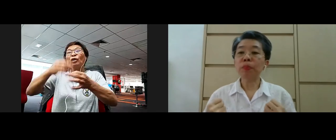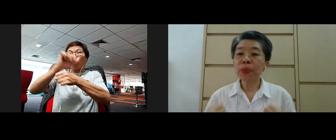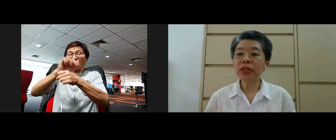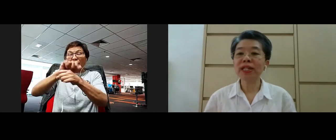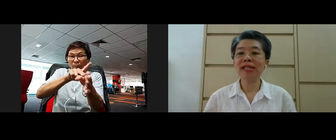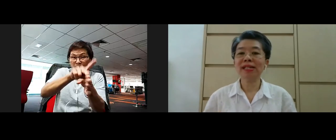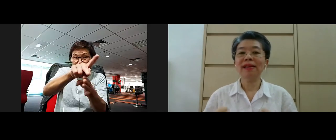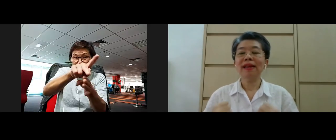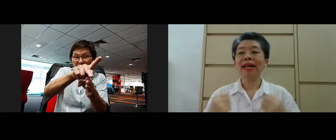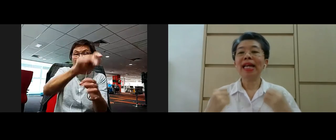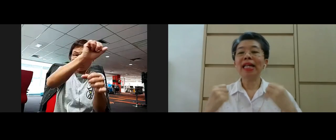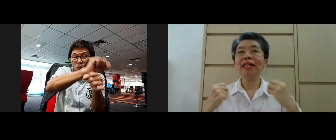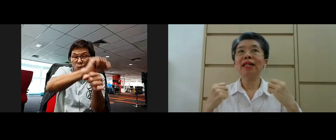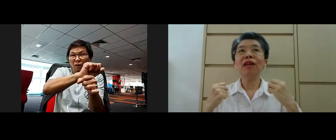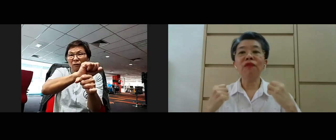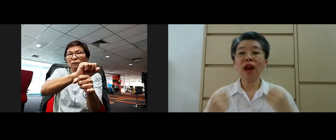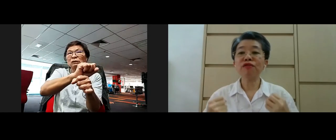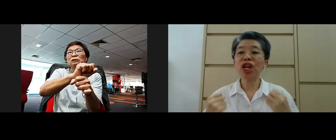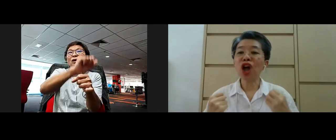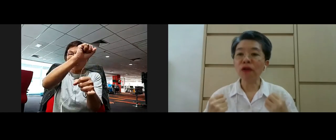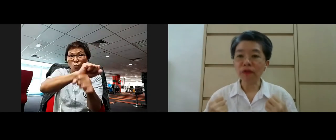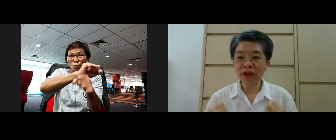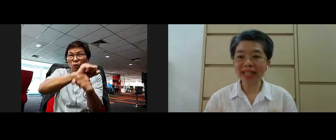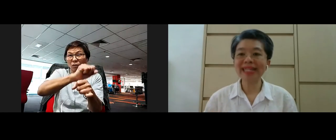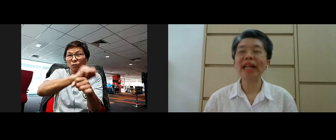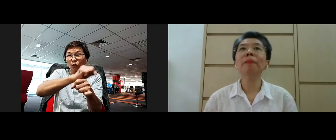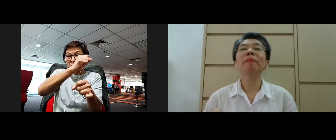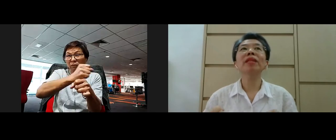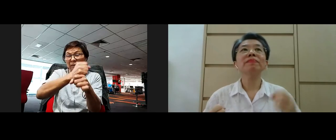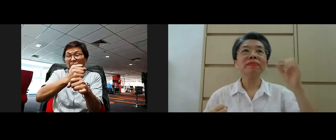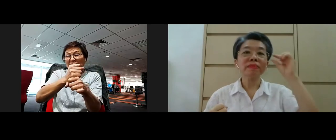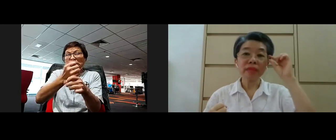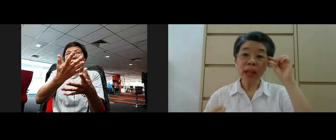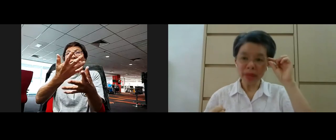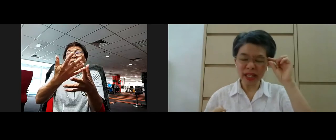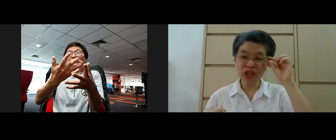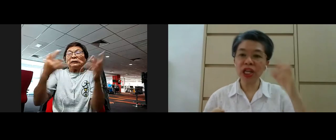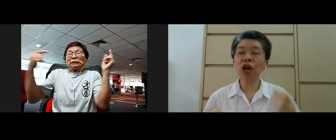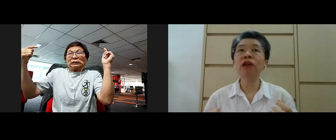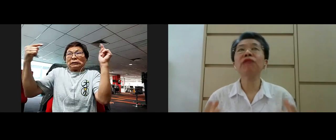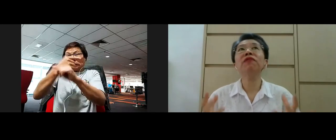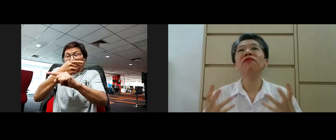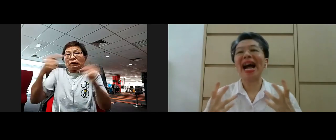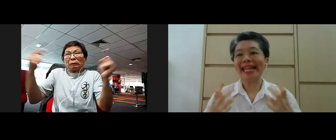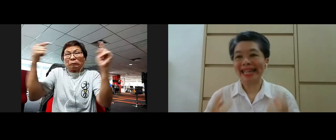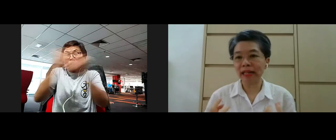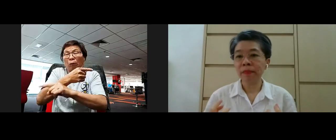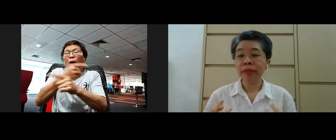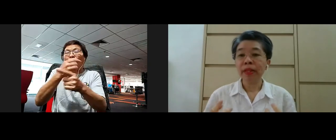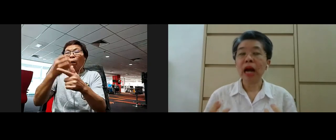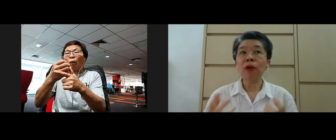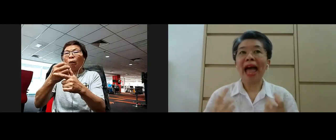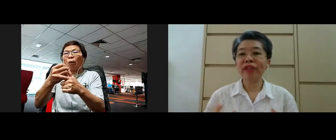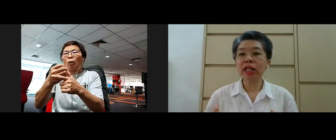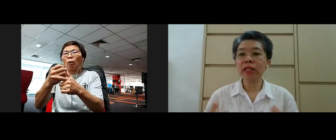is going to put us in a very conflicting position or even violate